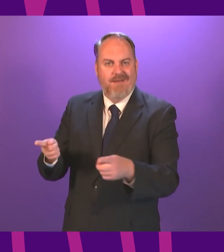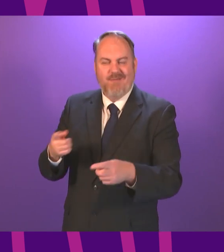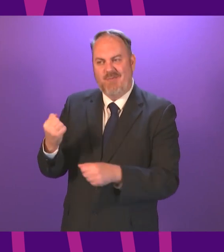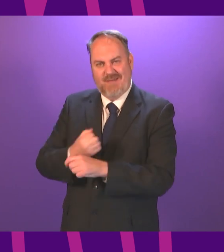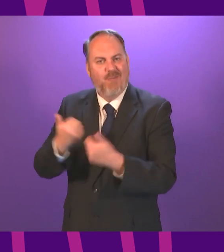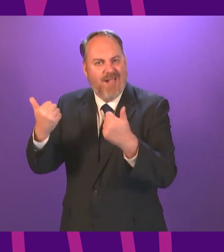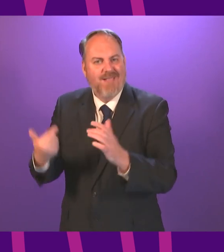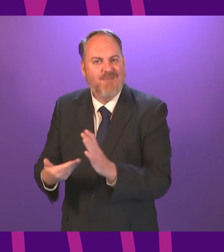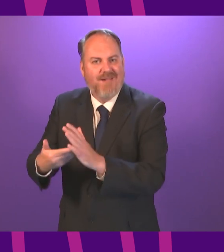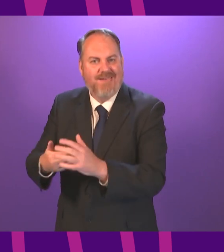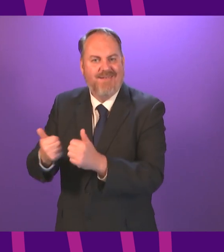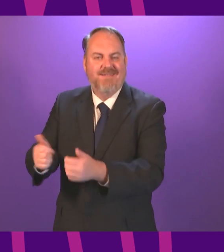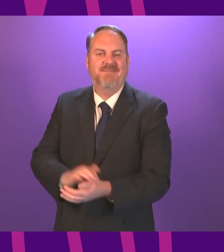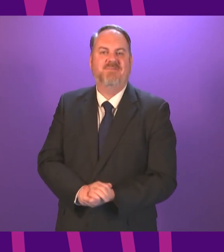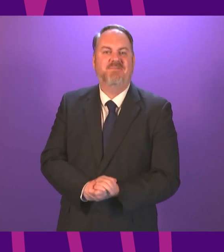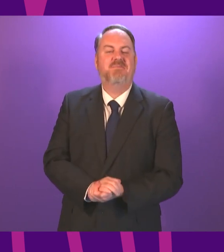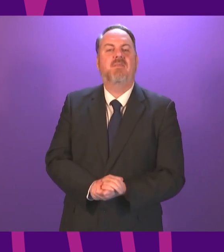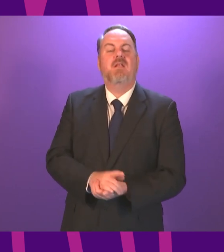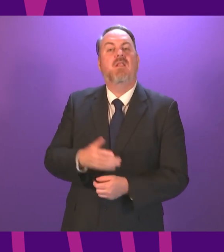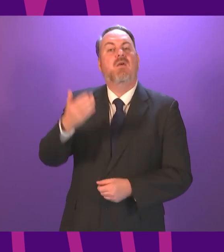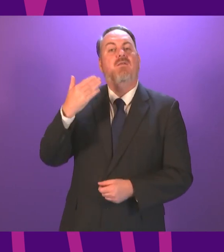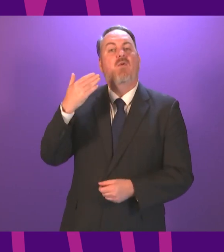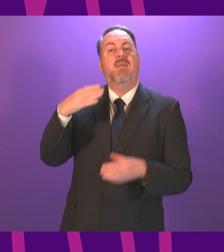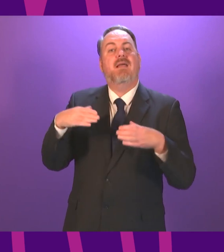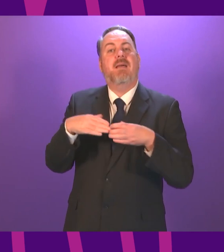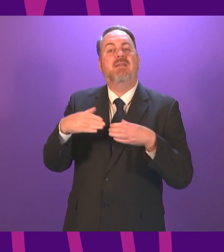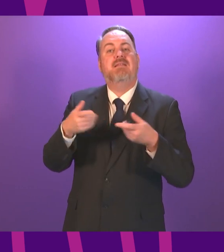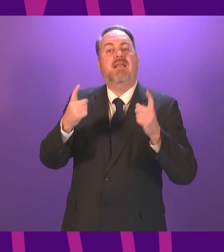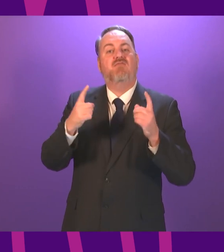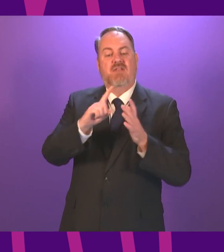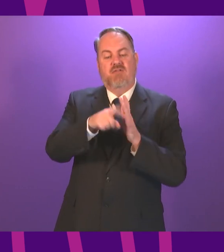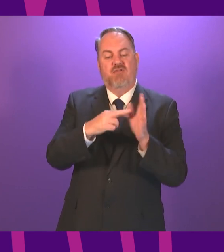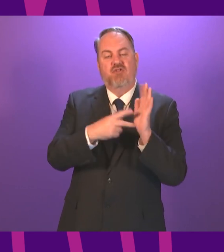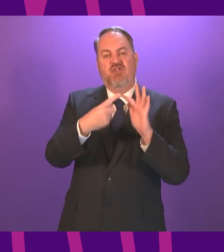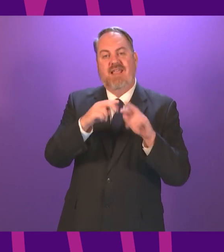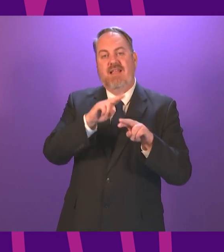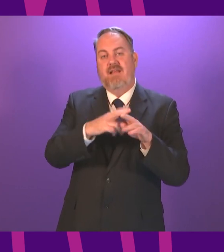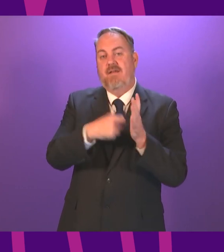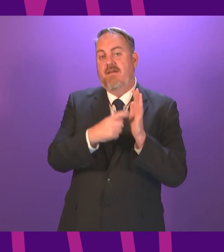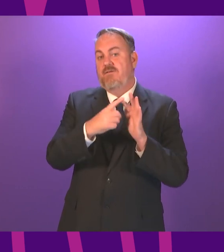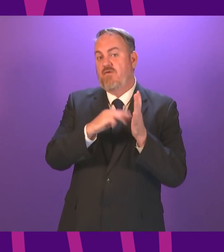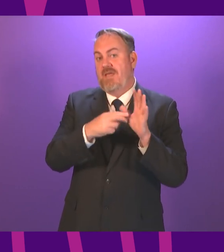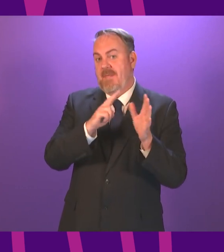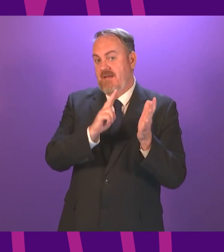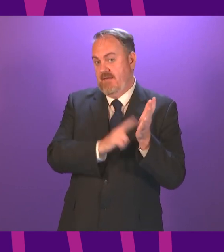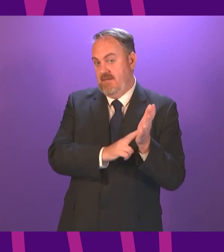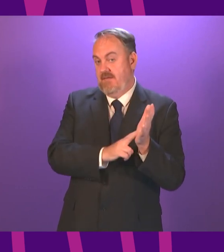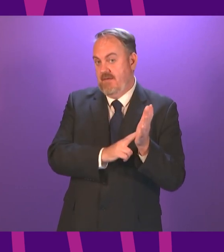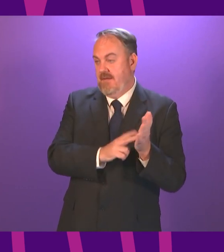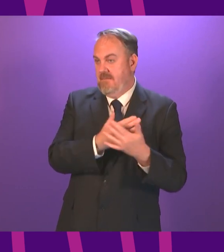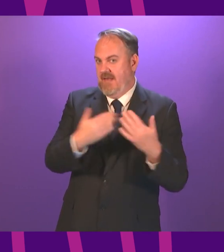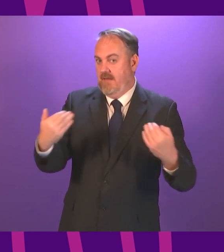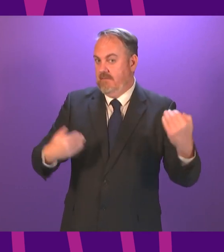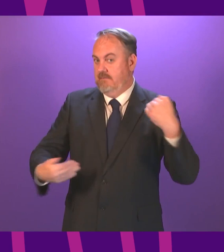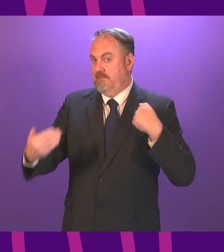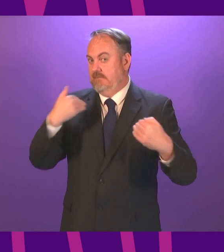let me also pay tribute to the former cabinet secretary for health Jean Freeman many members have come up to me to say you've got very big shoes to fill